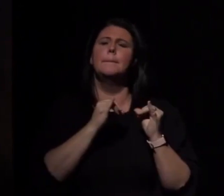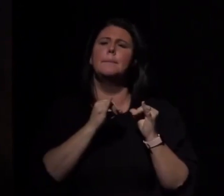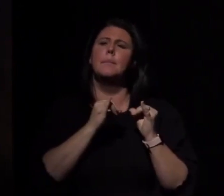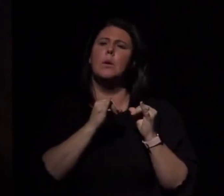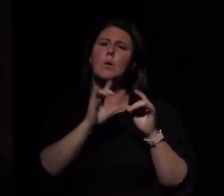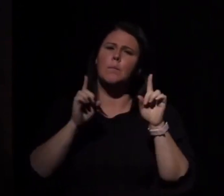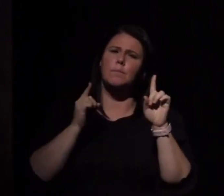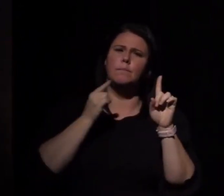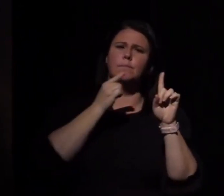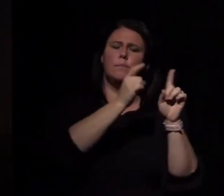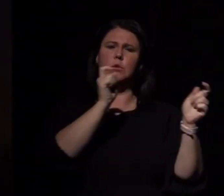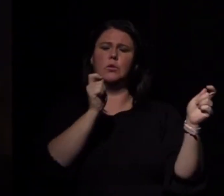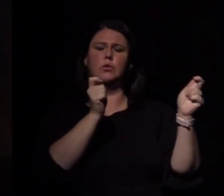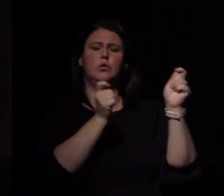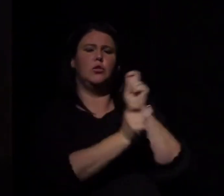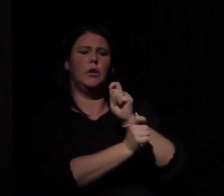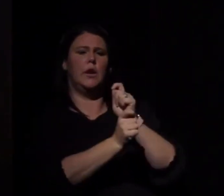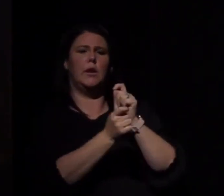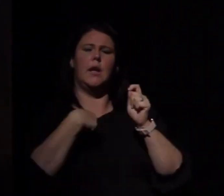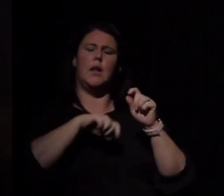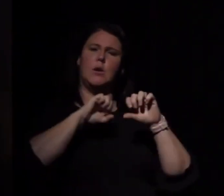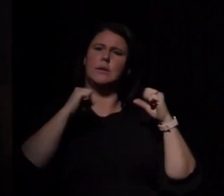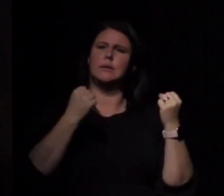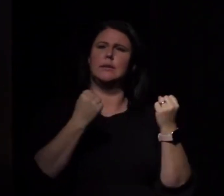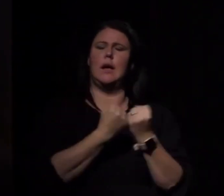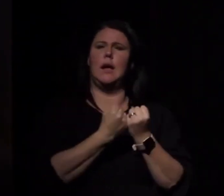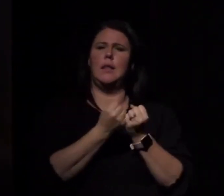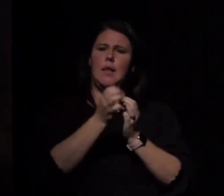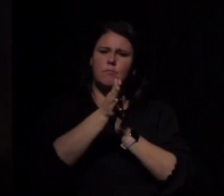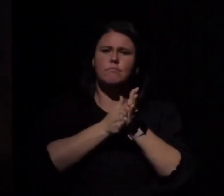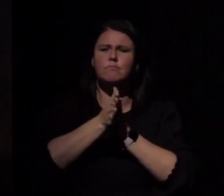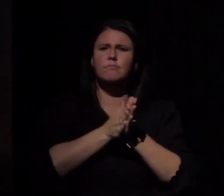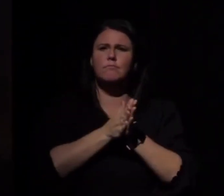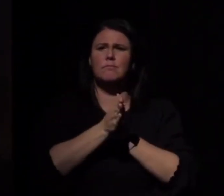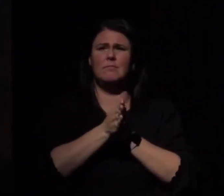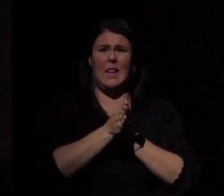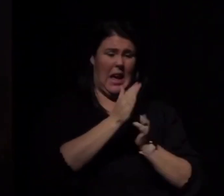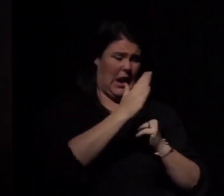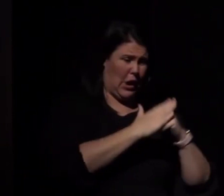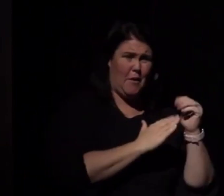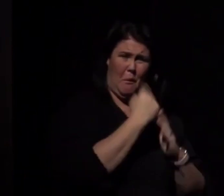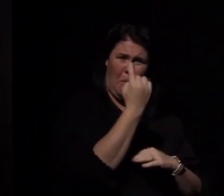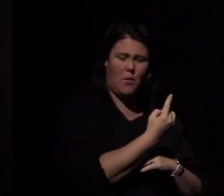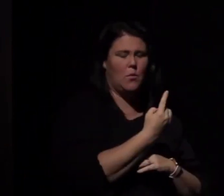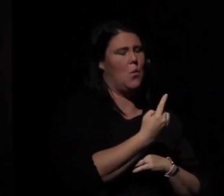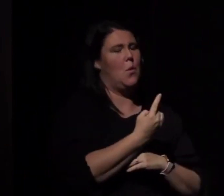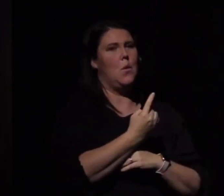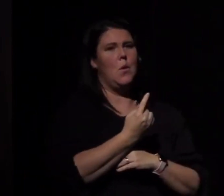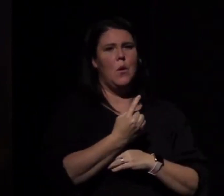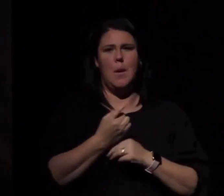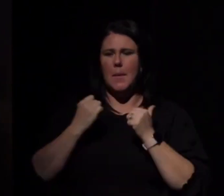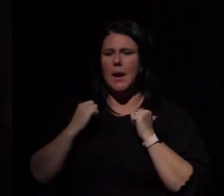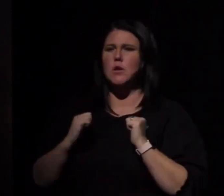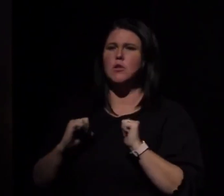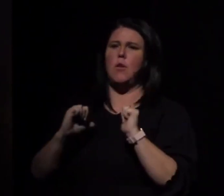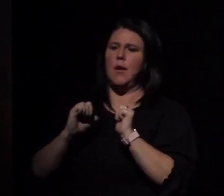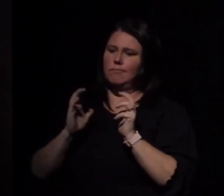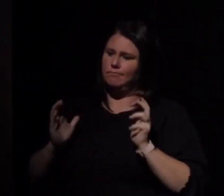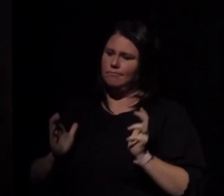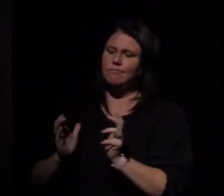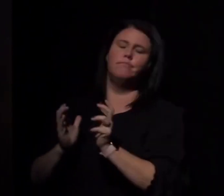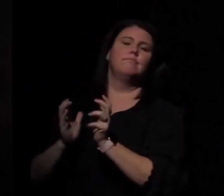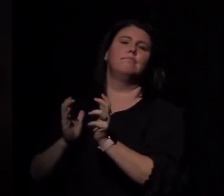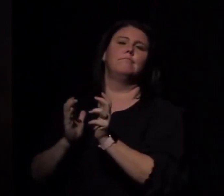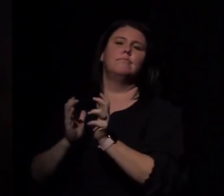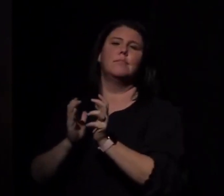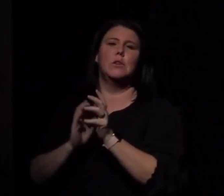to generate change in our society that has driven me to live outside of my comfort zone, inspire others, show up as my